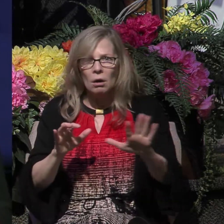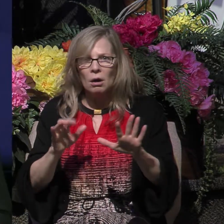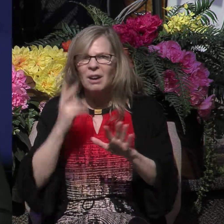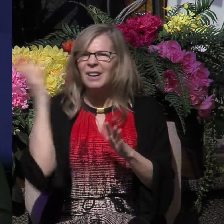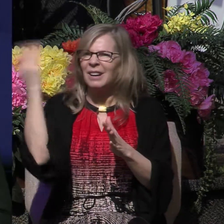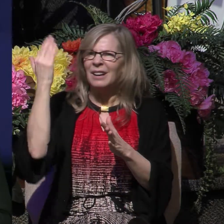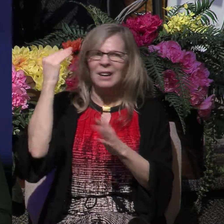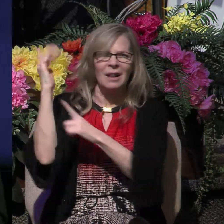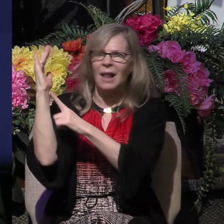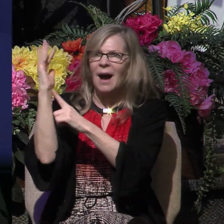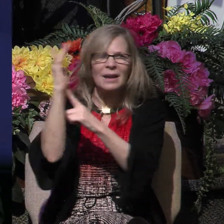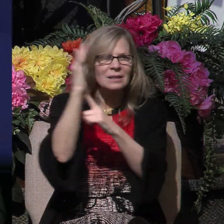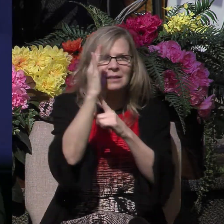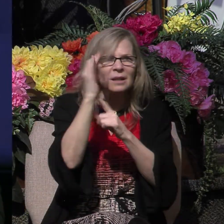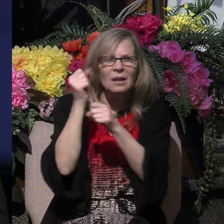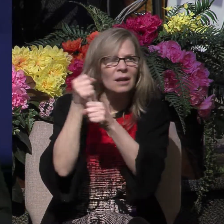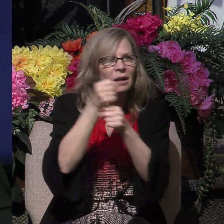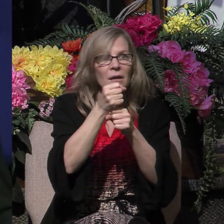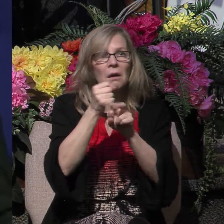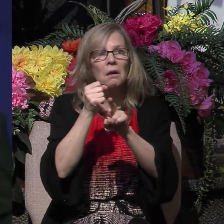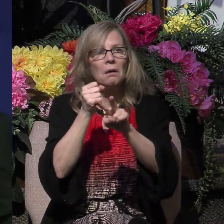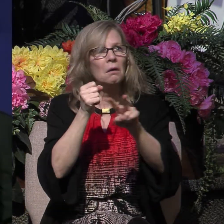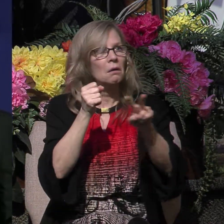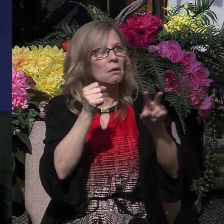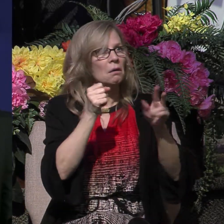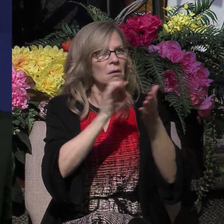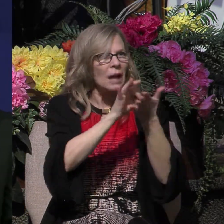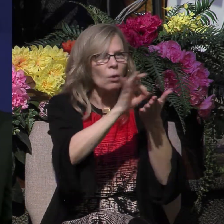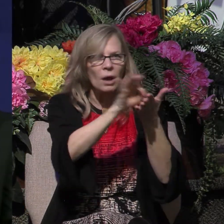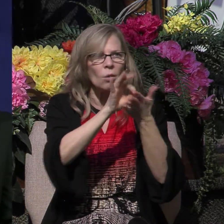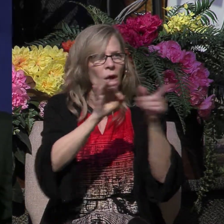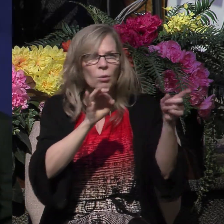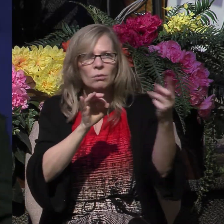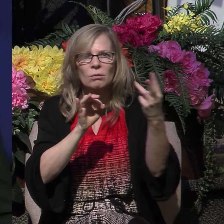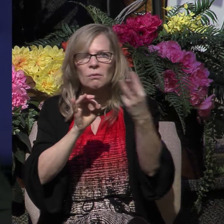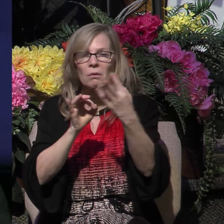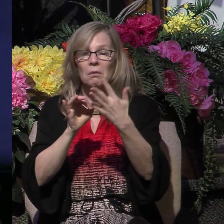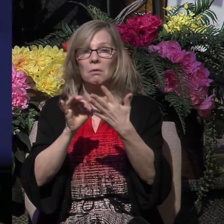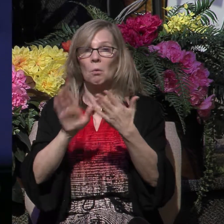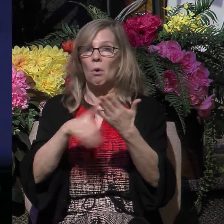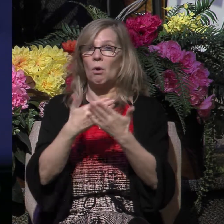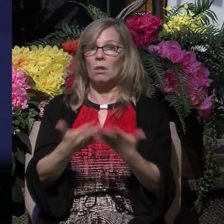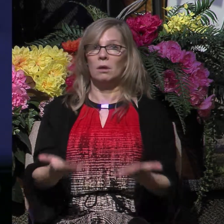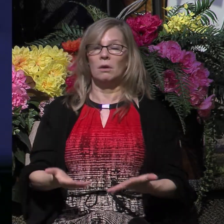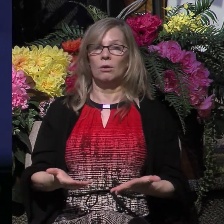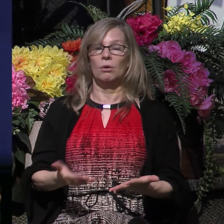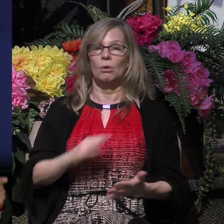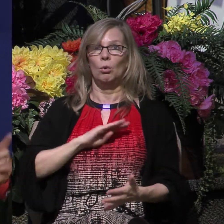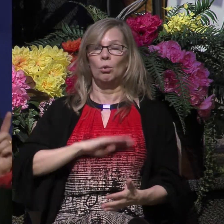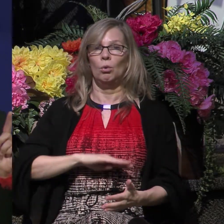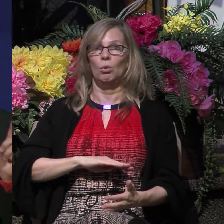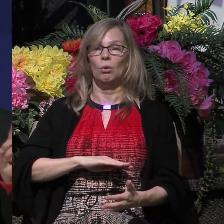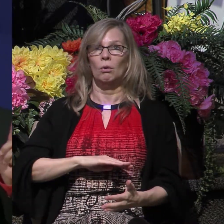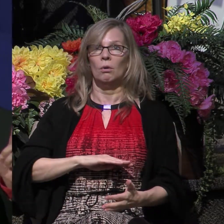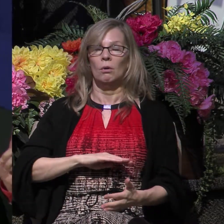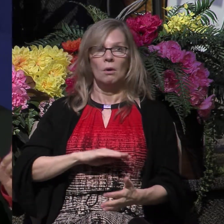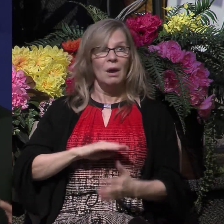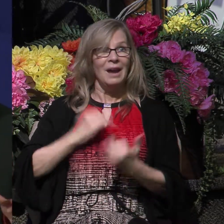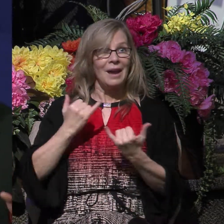some lights, as he rushed into the jail, did a quick head count to make sure that this was the case, Luke says that trembling